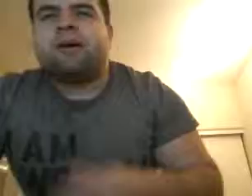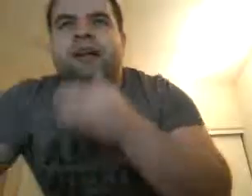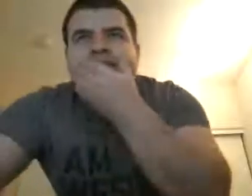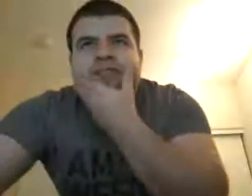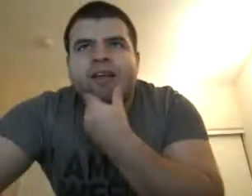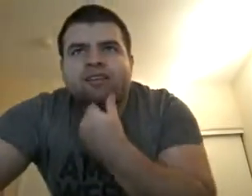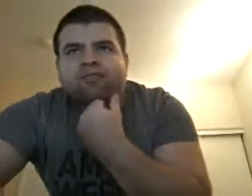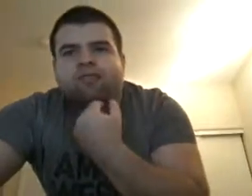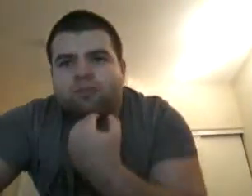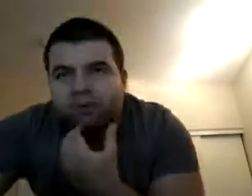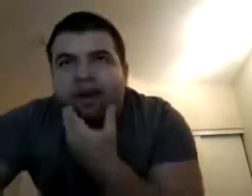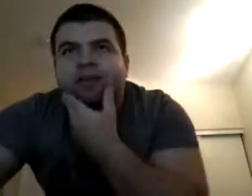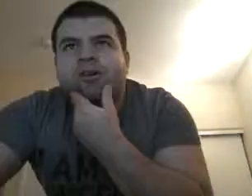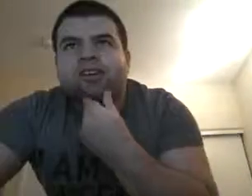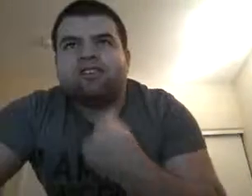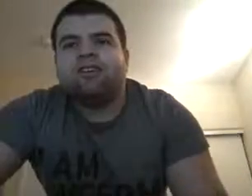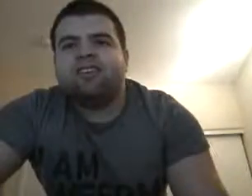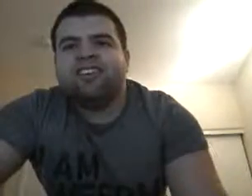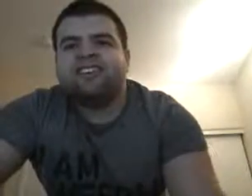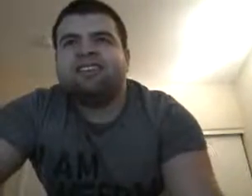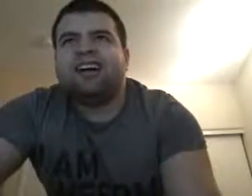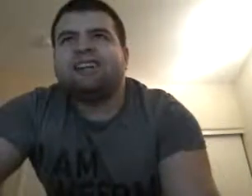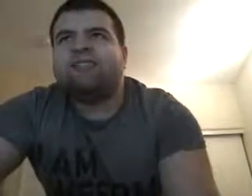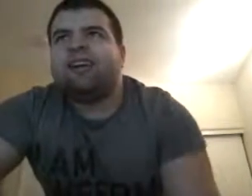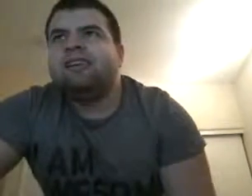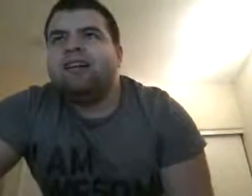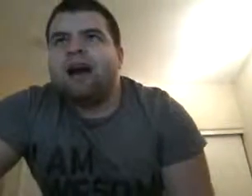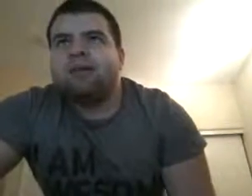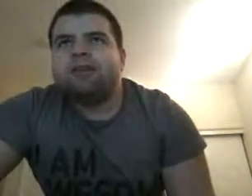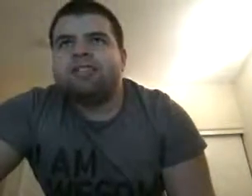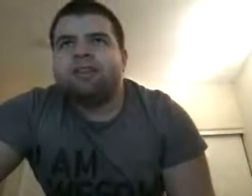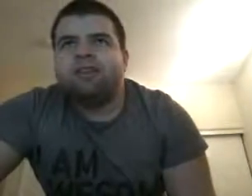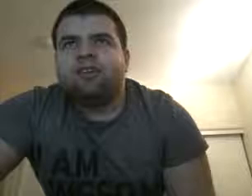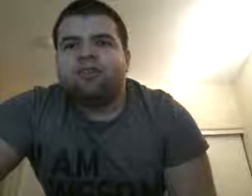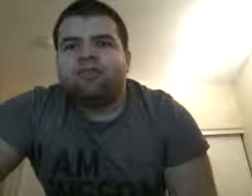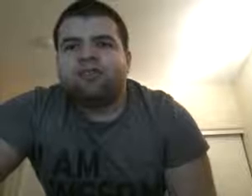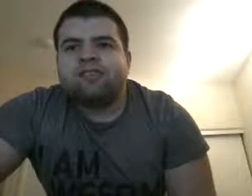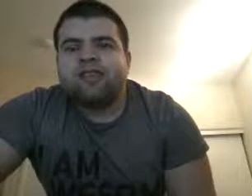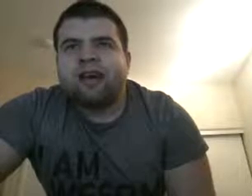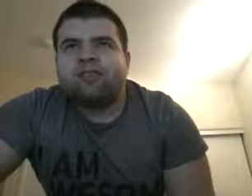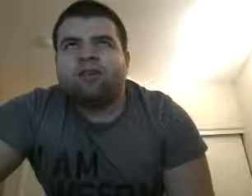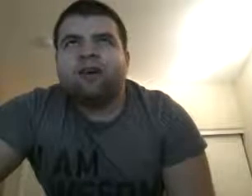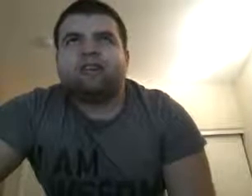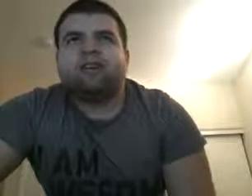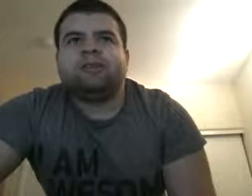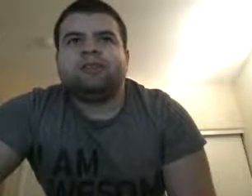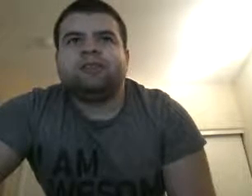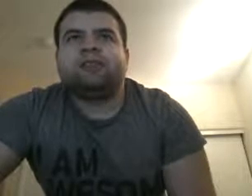This is for Ruby Riley Morgan, Sarah Logan, The Wire Squad. I'm going to sing Face Down for The Wire Squad. hope you guys enjoy it.